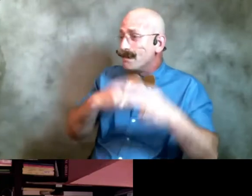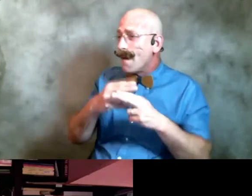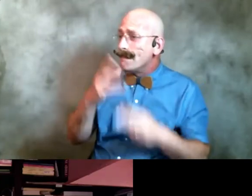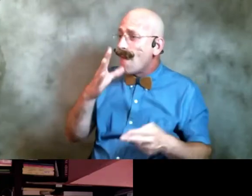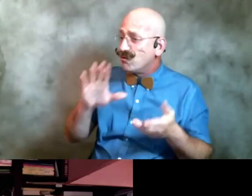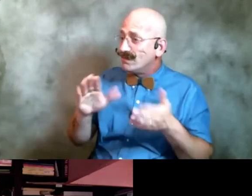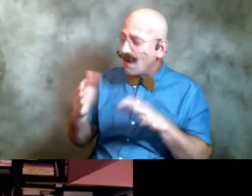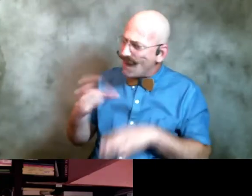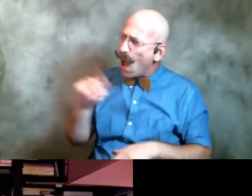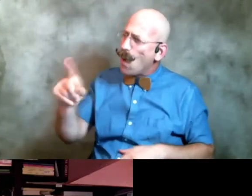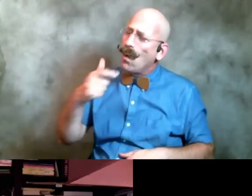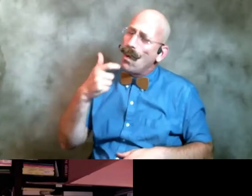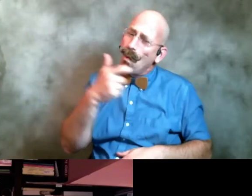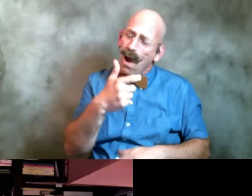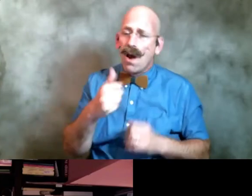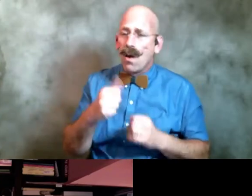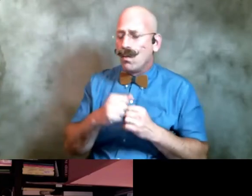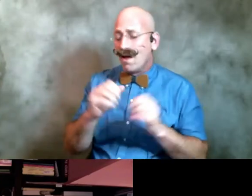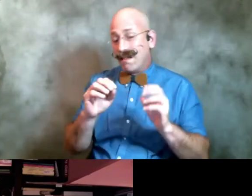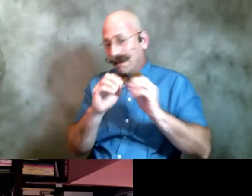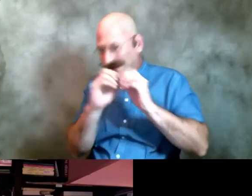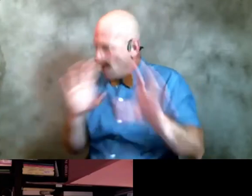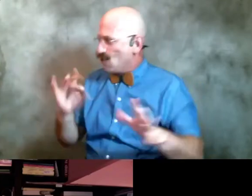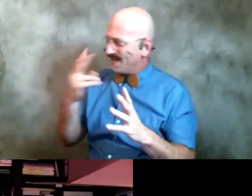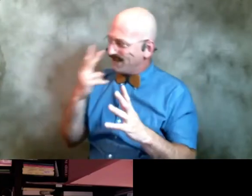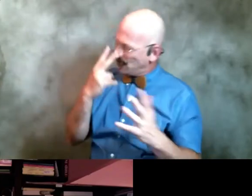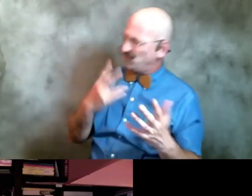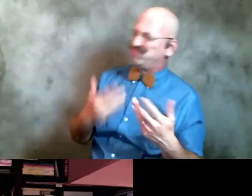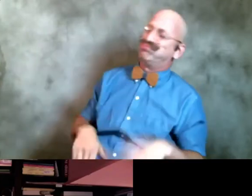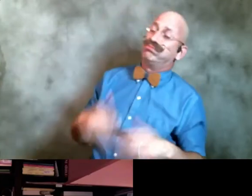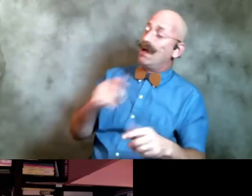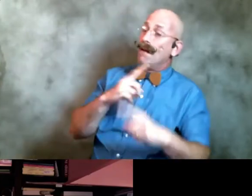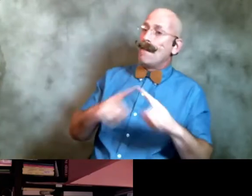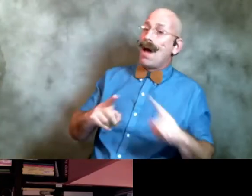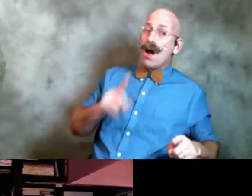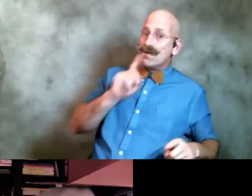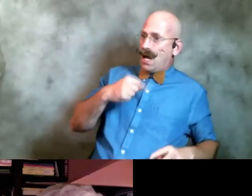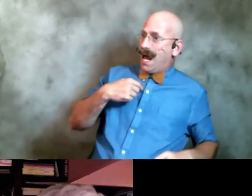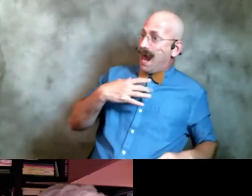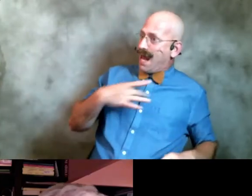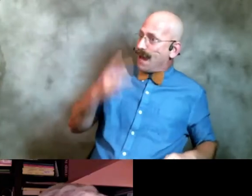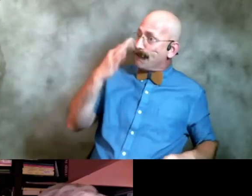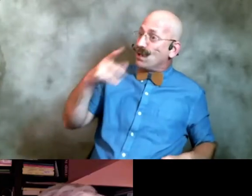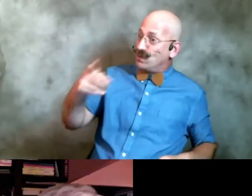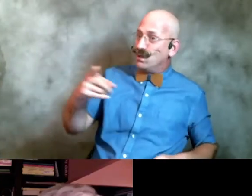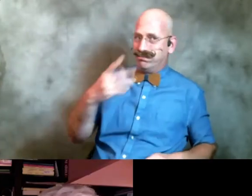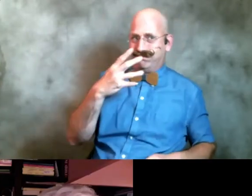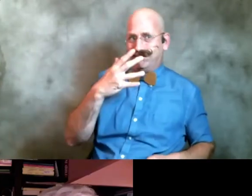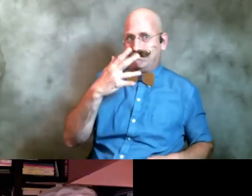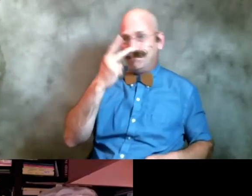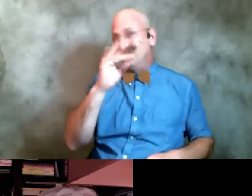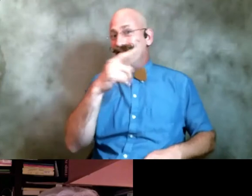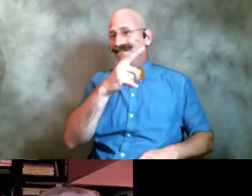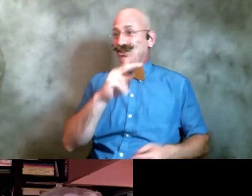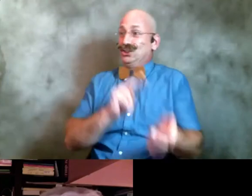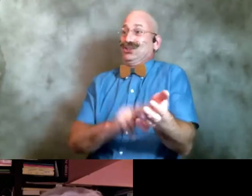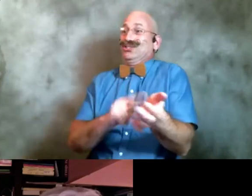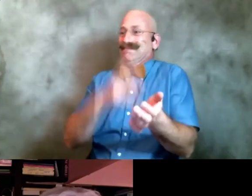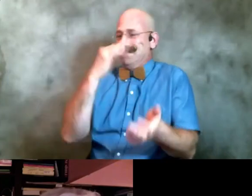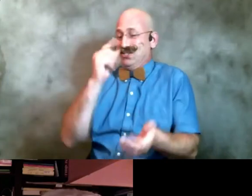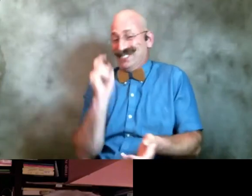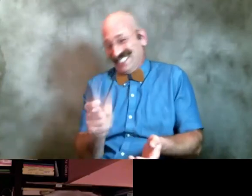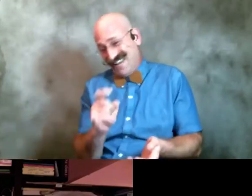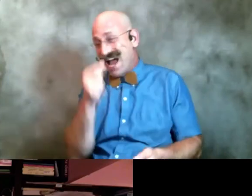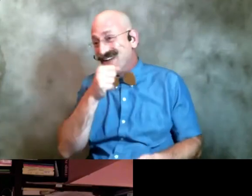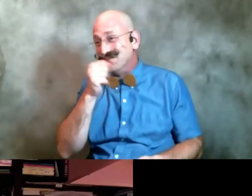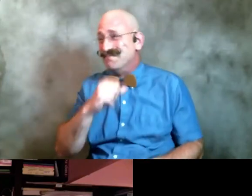watched it with such clarity of vision but what i really liked is you got the nurse upset because you were giving her ice cream and